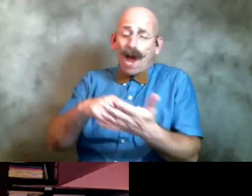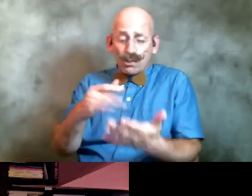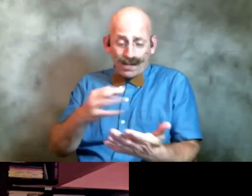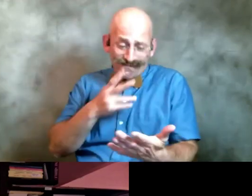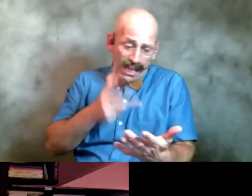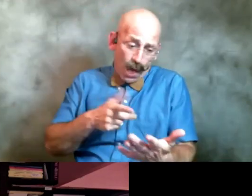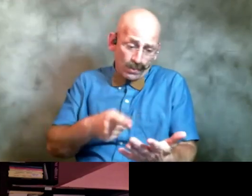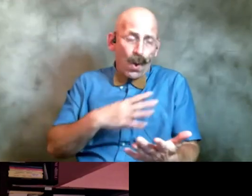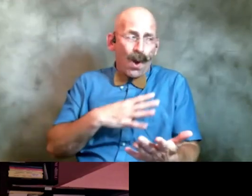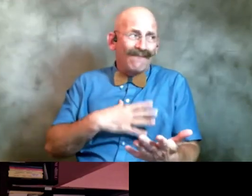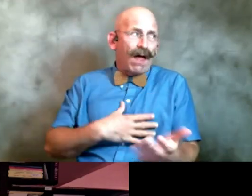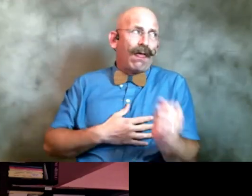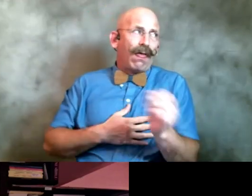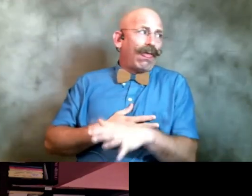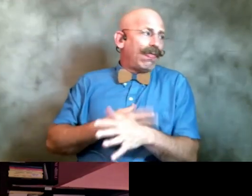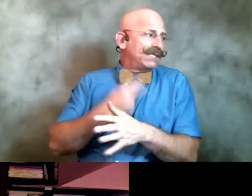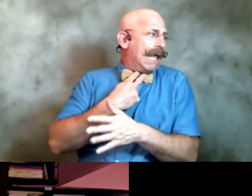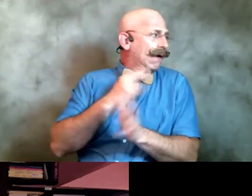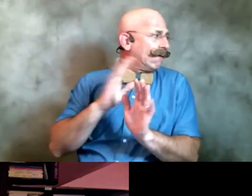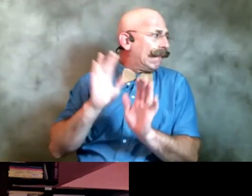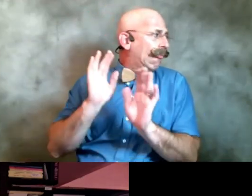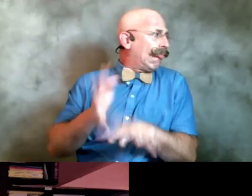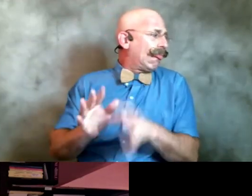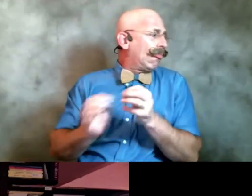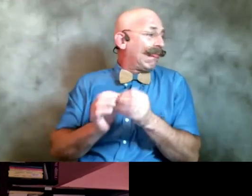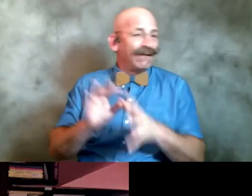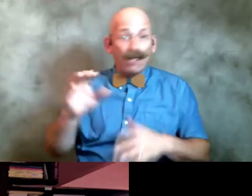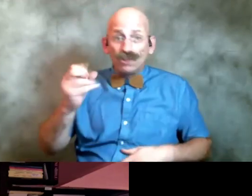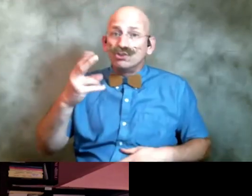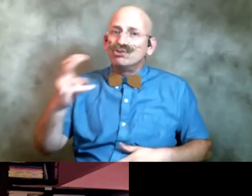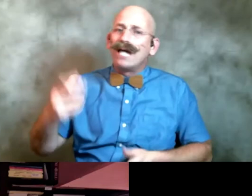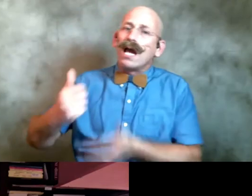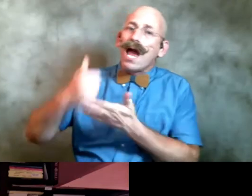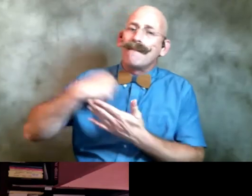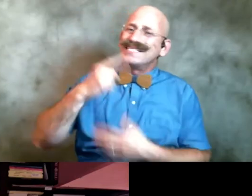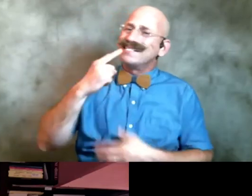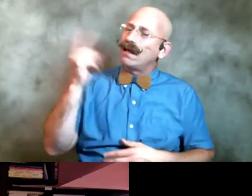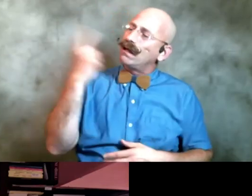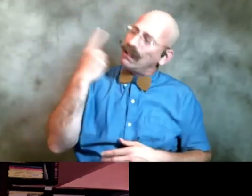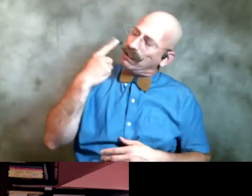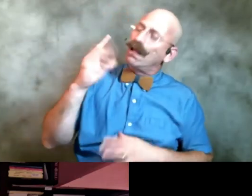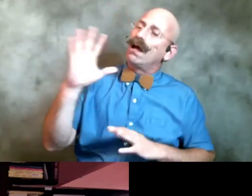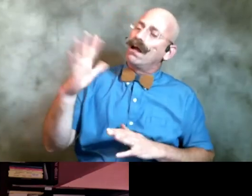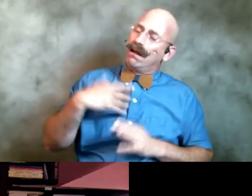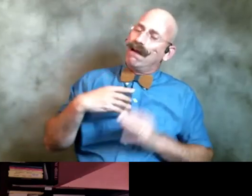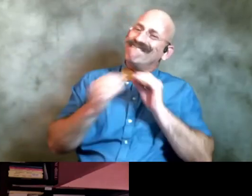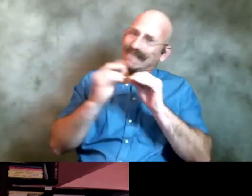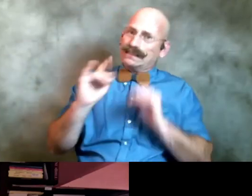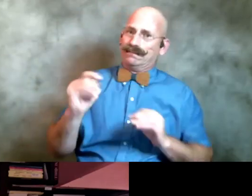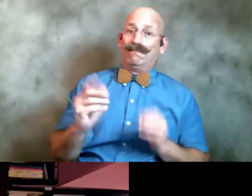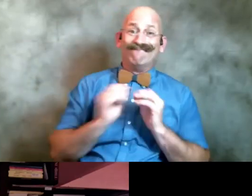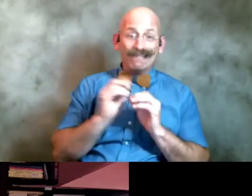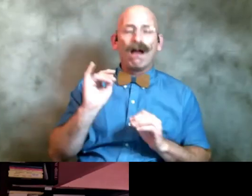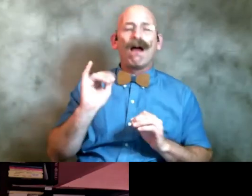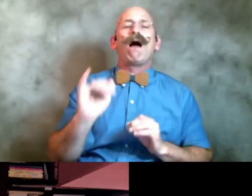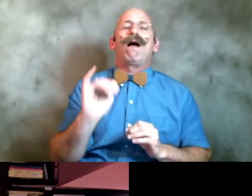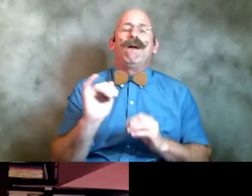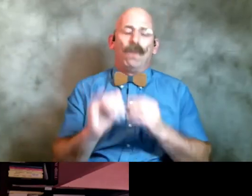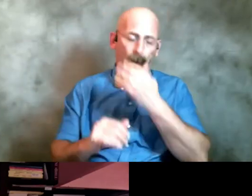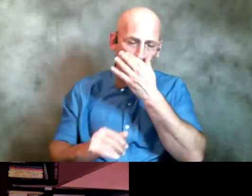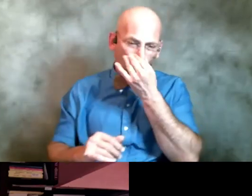i was painted into a corner and i couldn't fix it so she kind of put me on the path to being able to fix it um